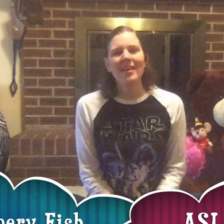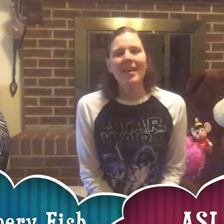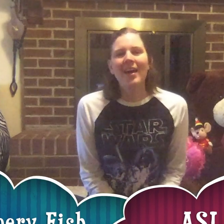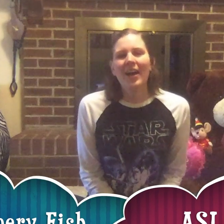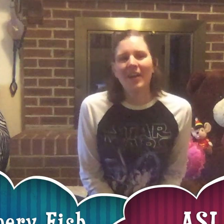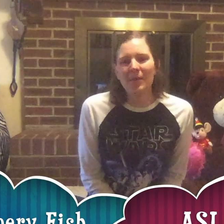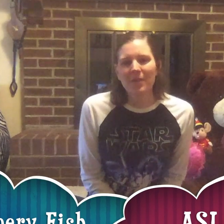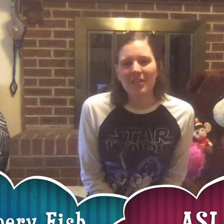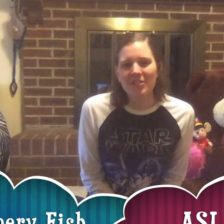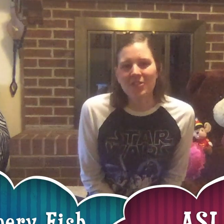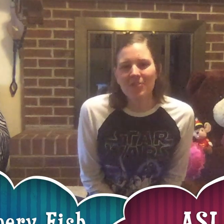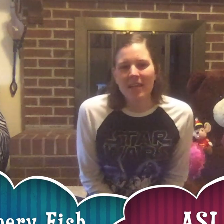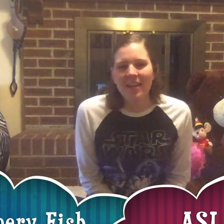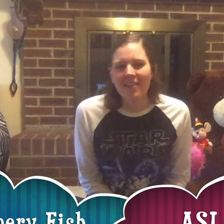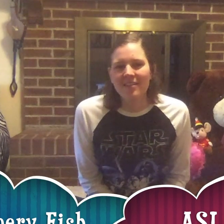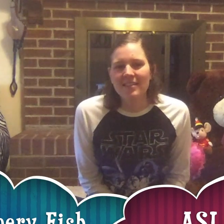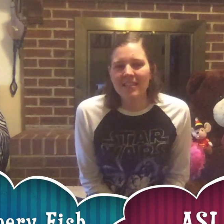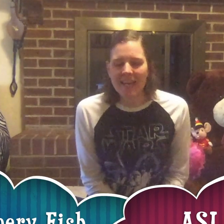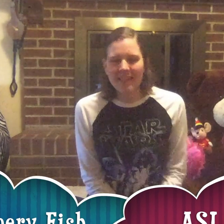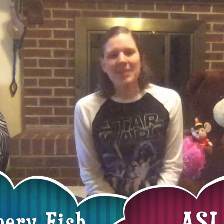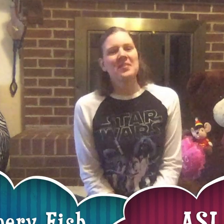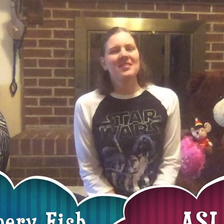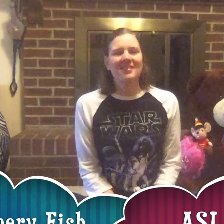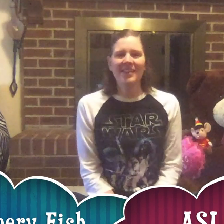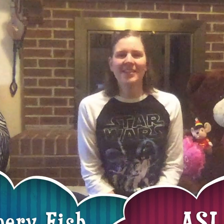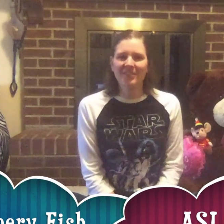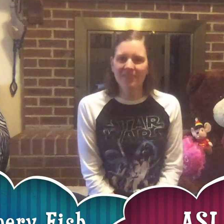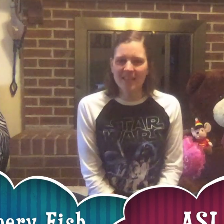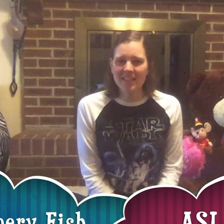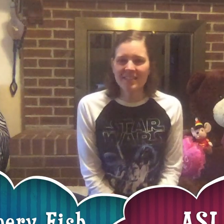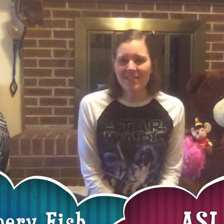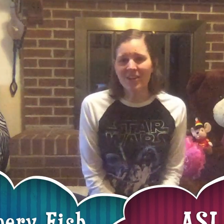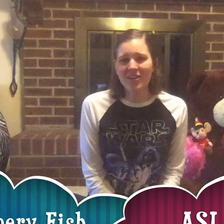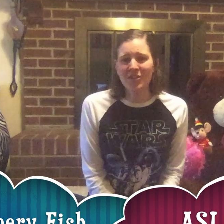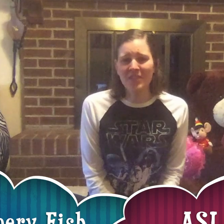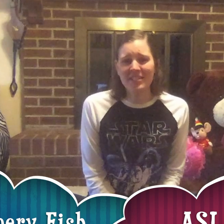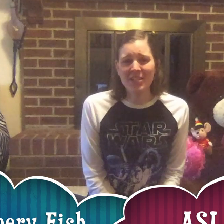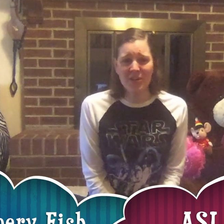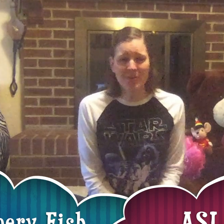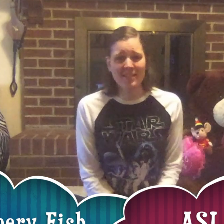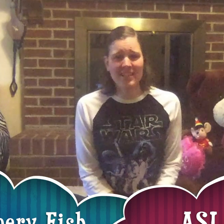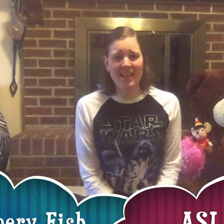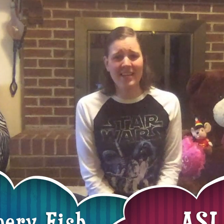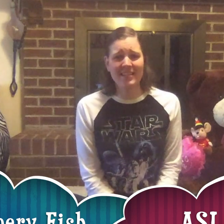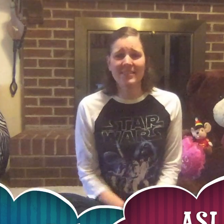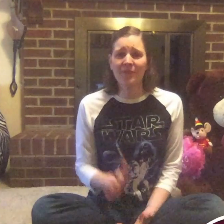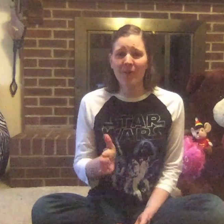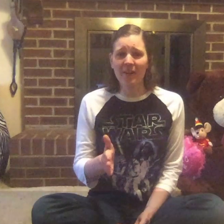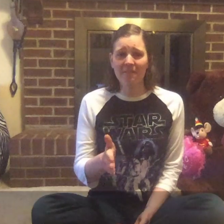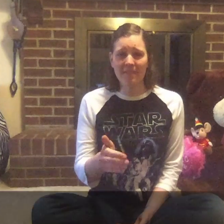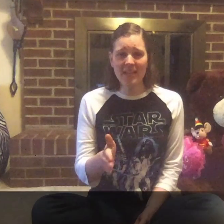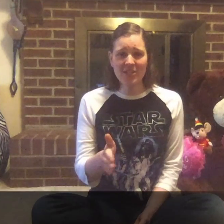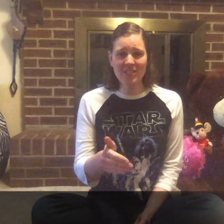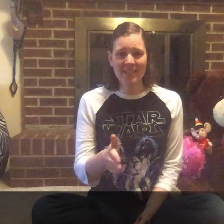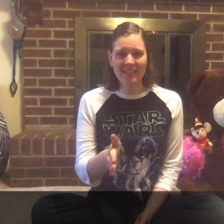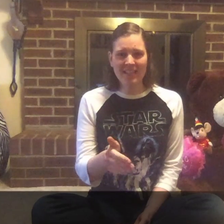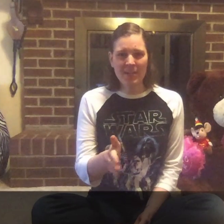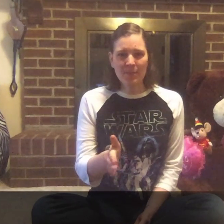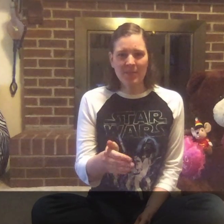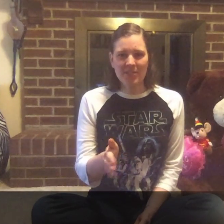All right, we're gonna do another sign language song. For this song, you need to know the signs for fish, which is